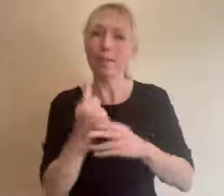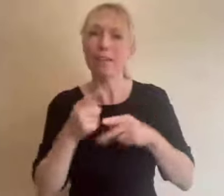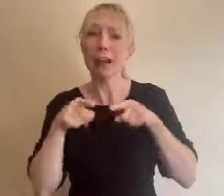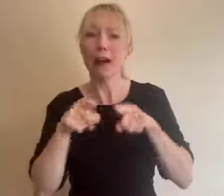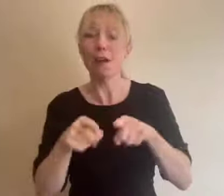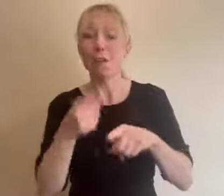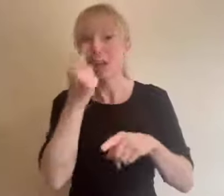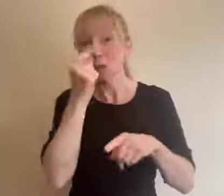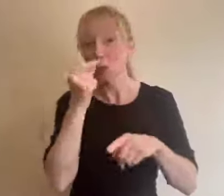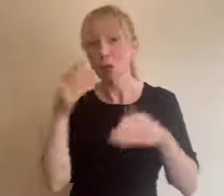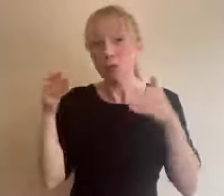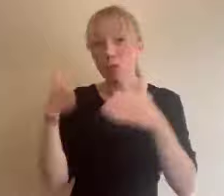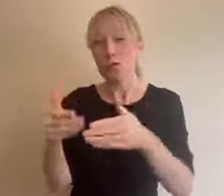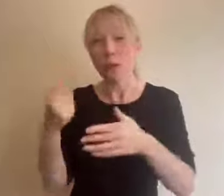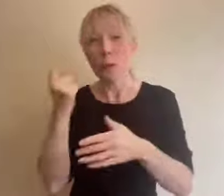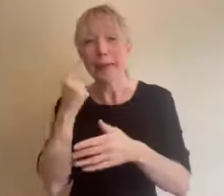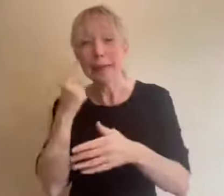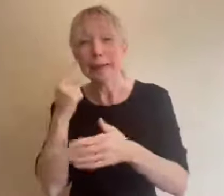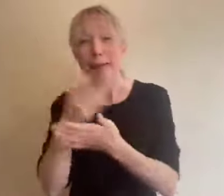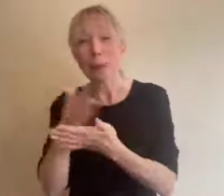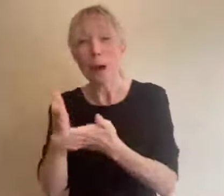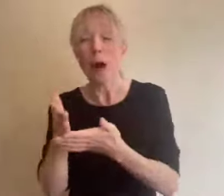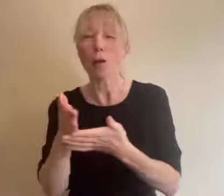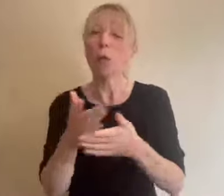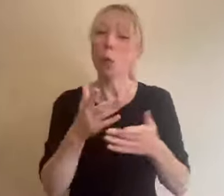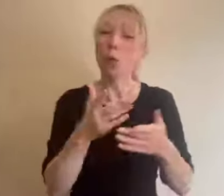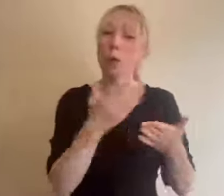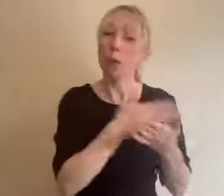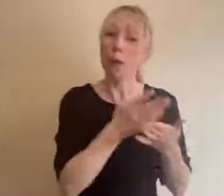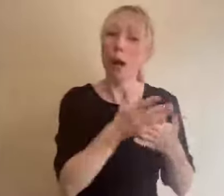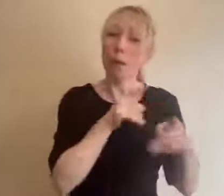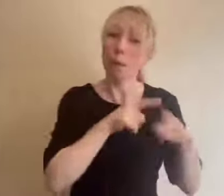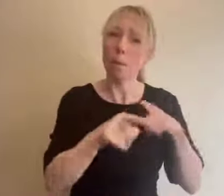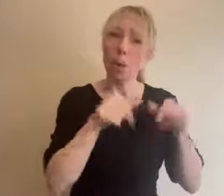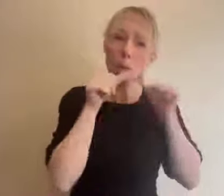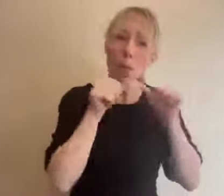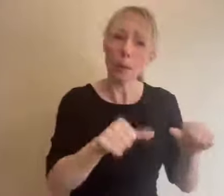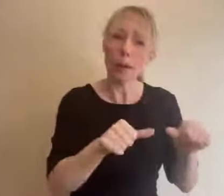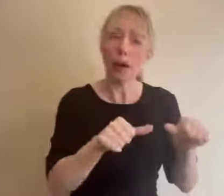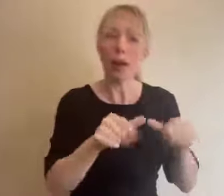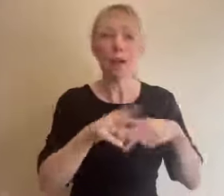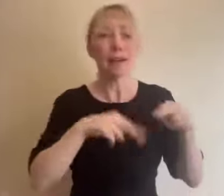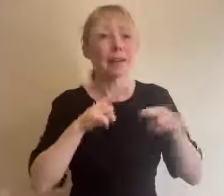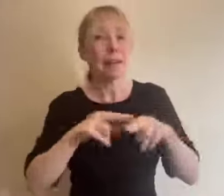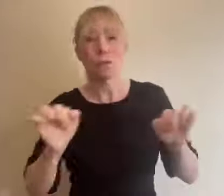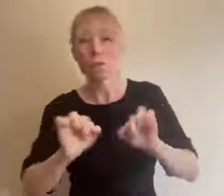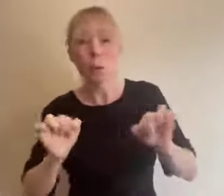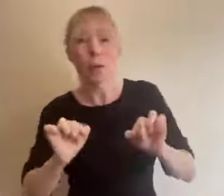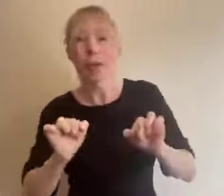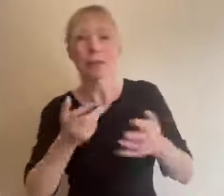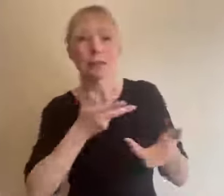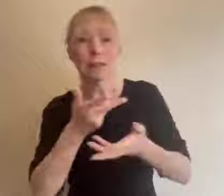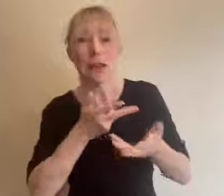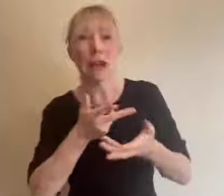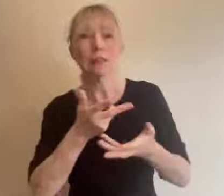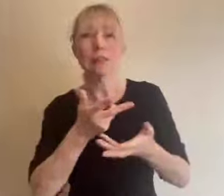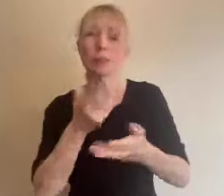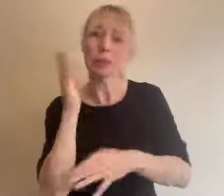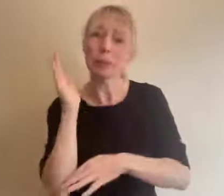if you haven't discussed being hybrid with speakers at your event it's important to do so now as they may not wish to be presented